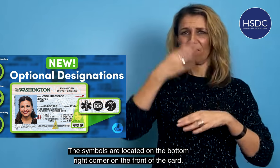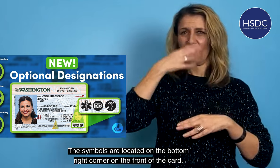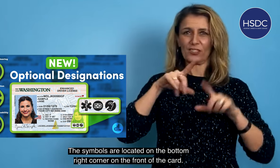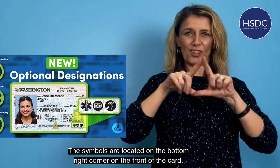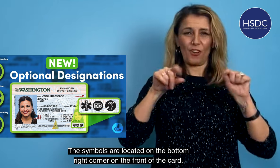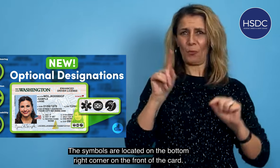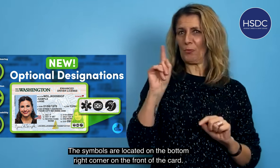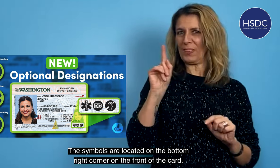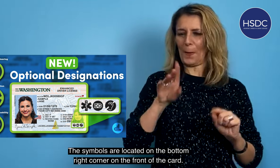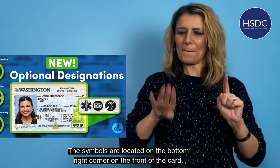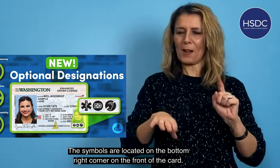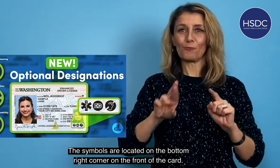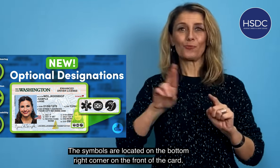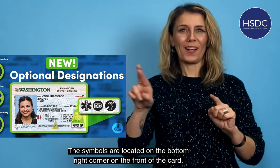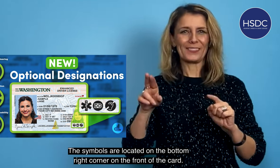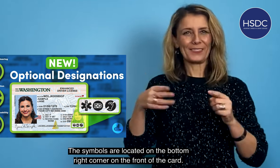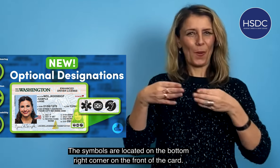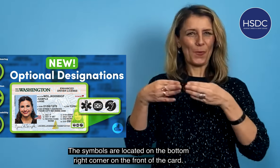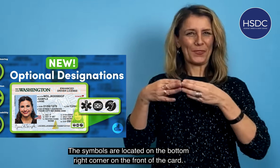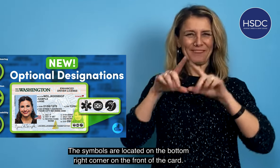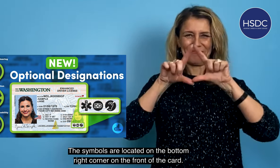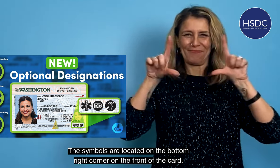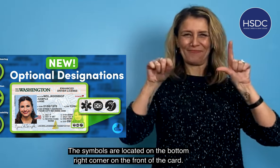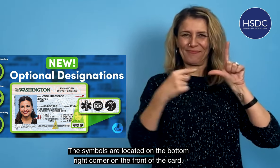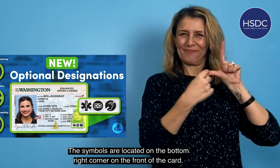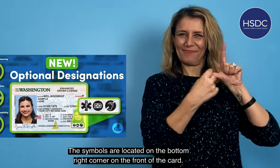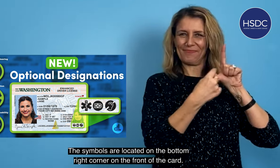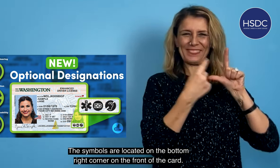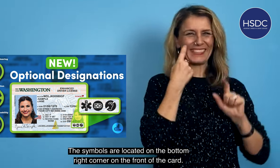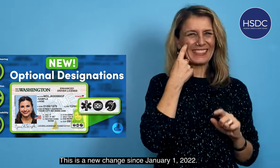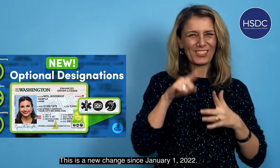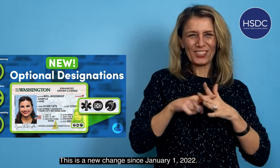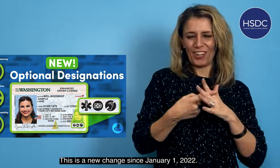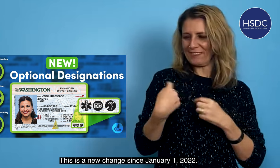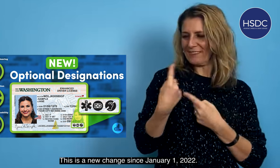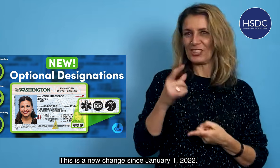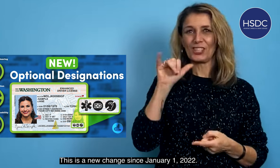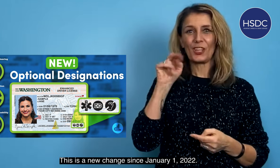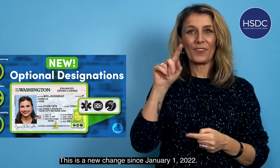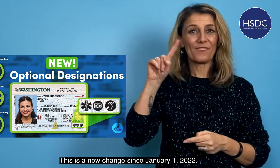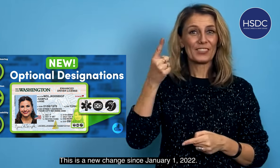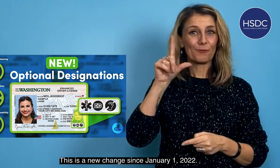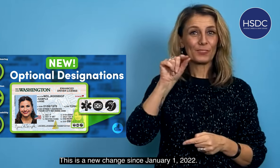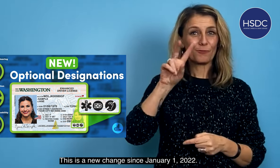on the bottom right corner on the front of the card. This is a new change since January 1st,